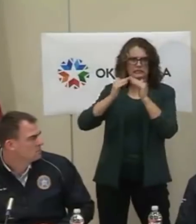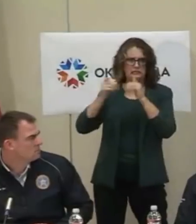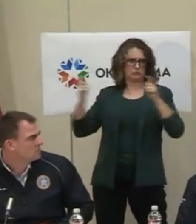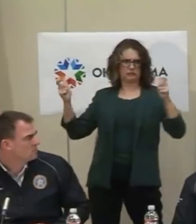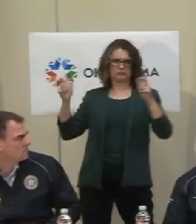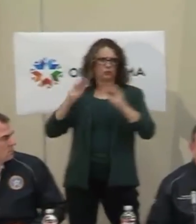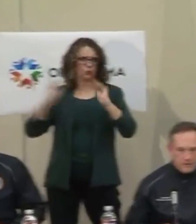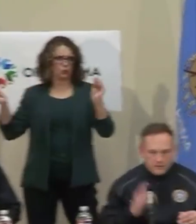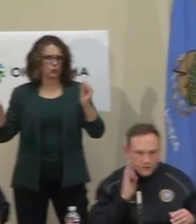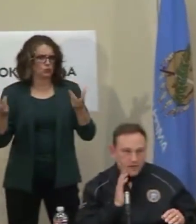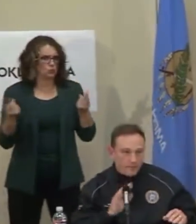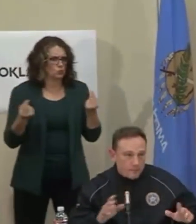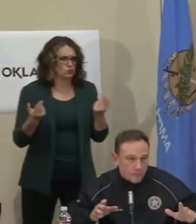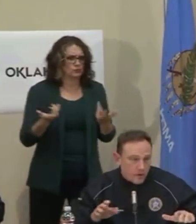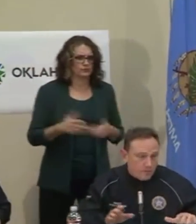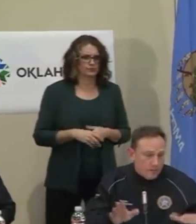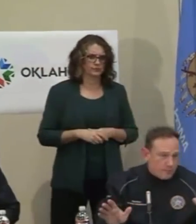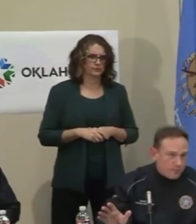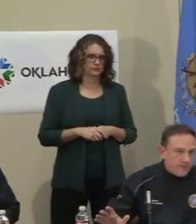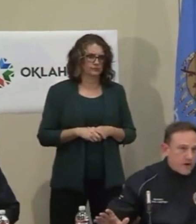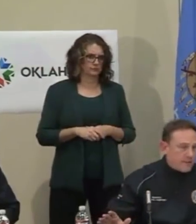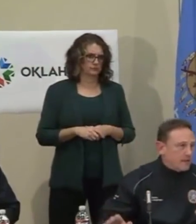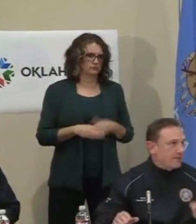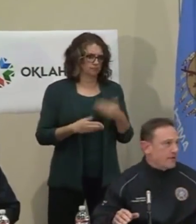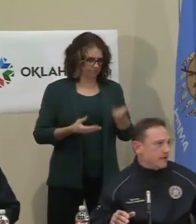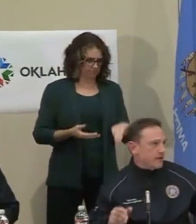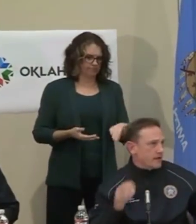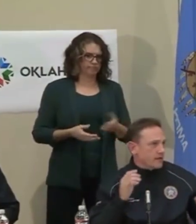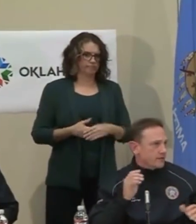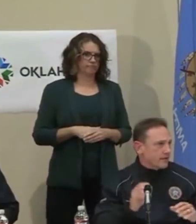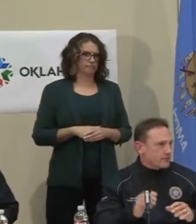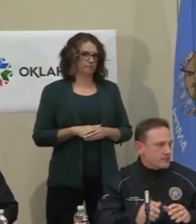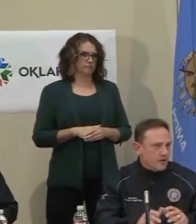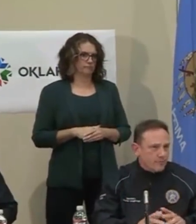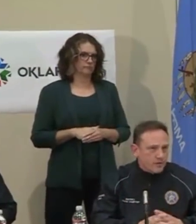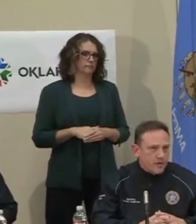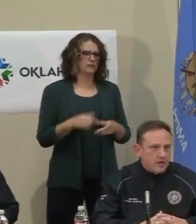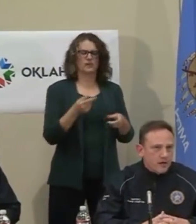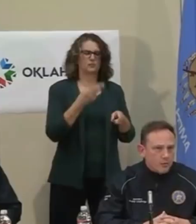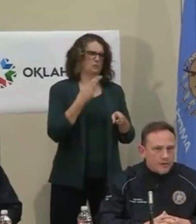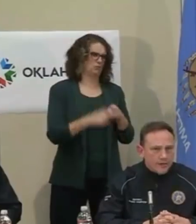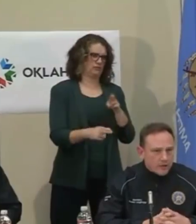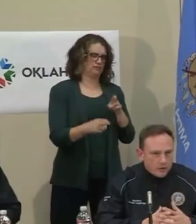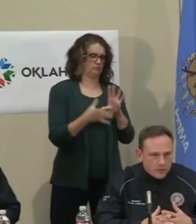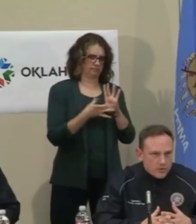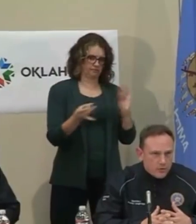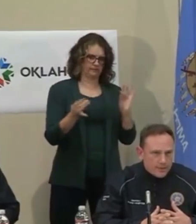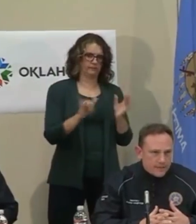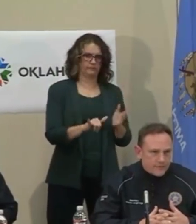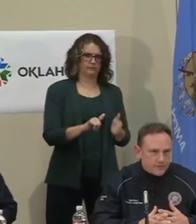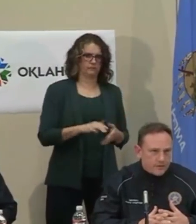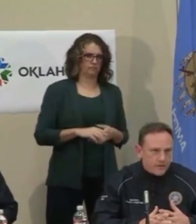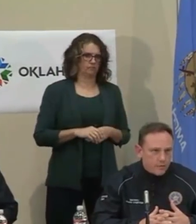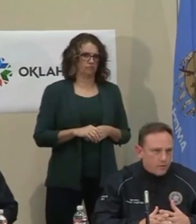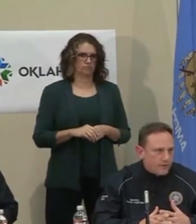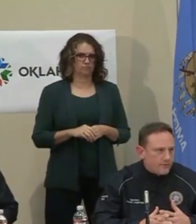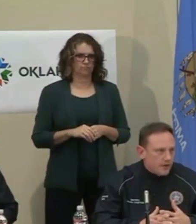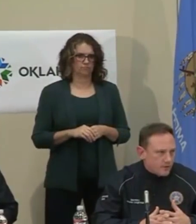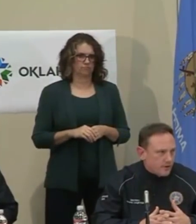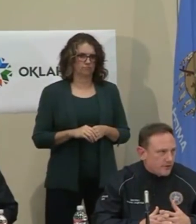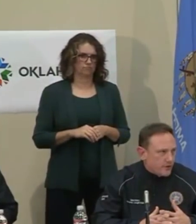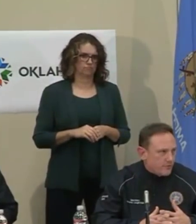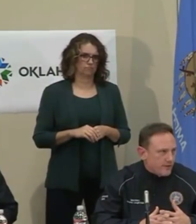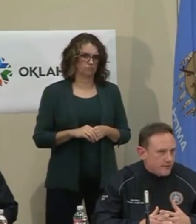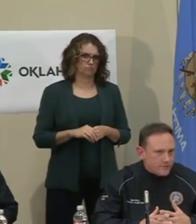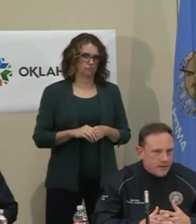Go ahead. Sure. A brief comment and then again to Dr. Schramm, but we are in close coordination with